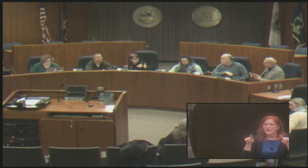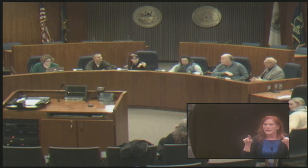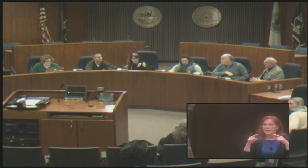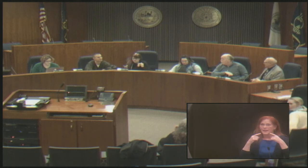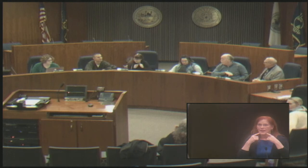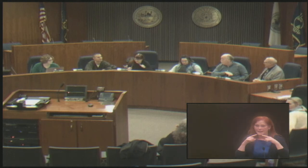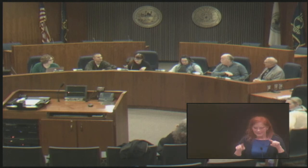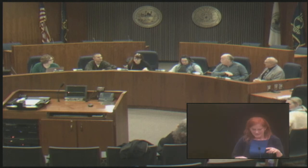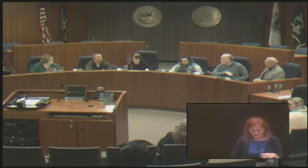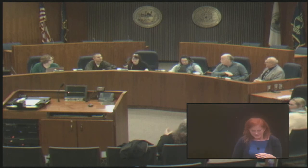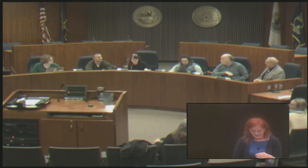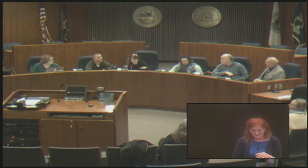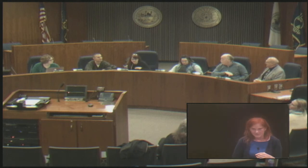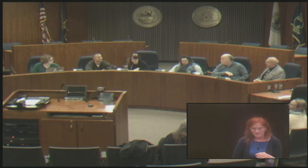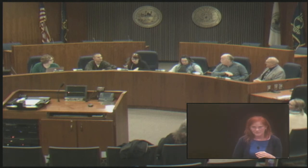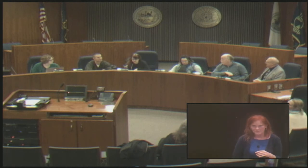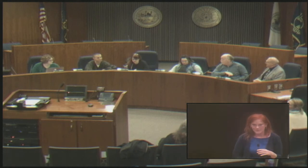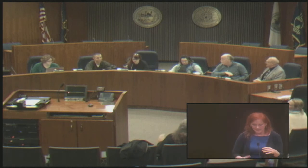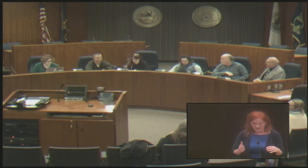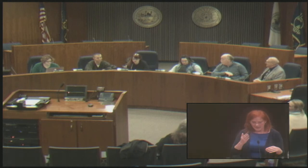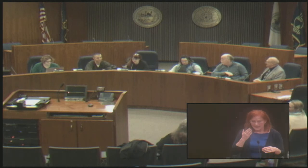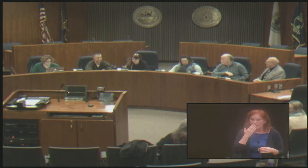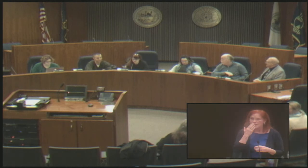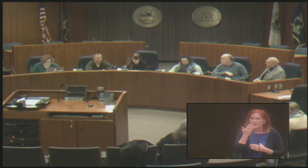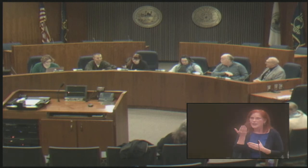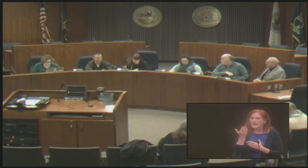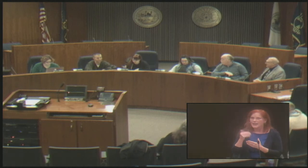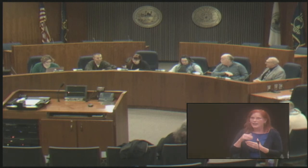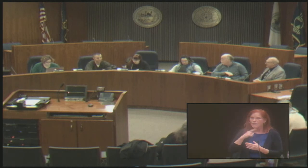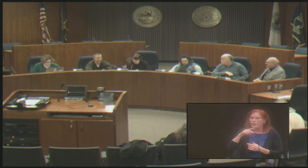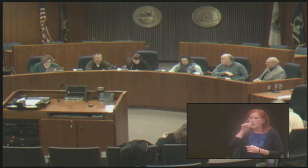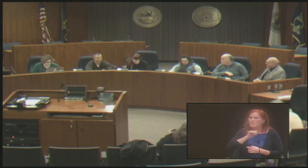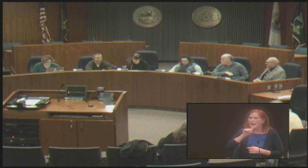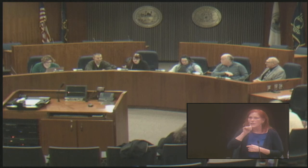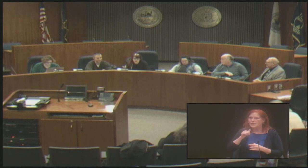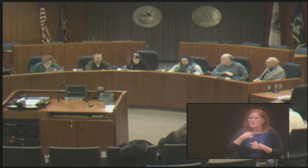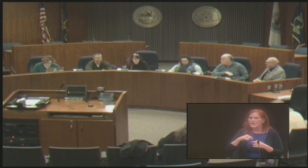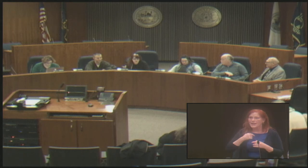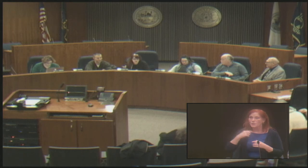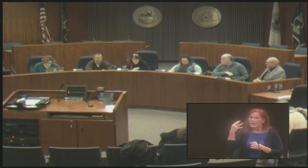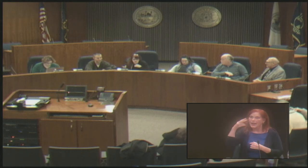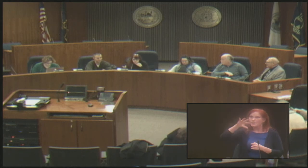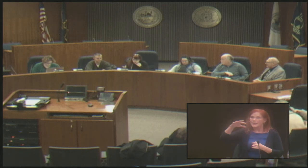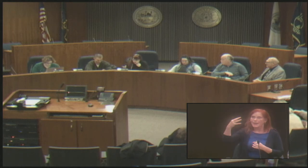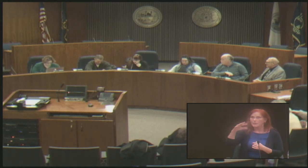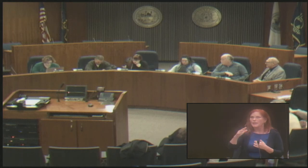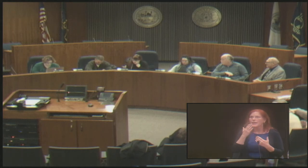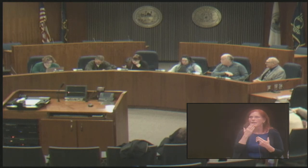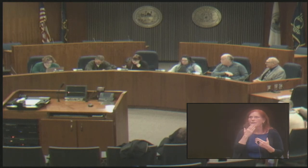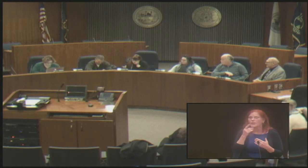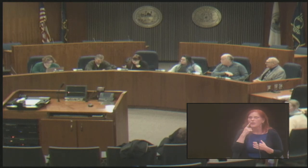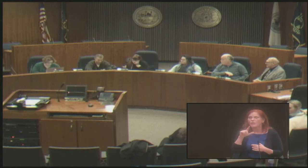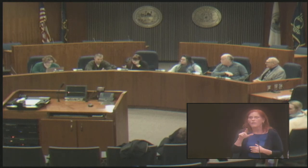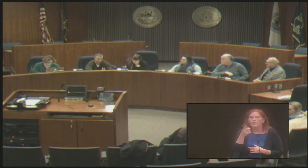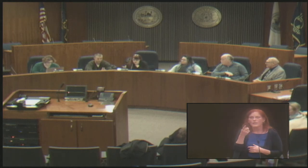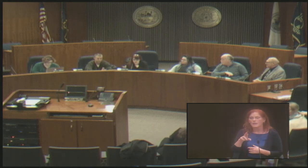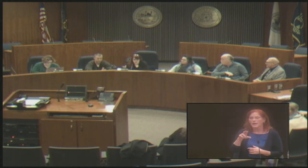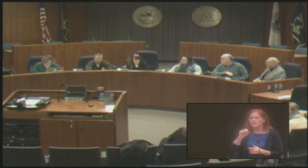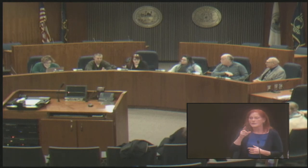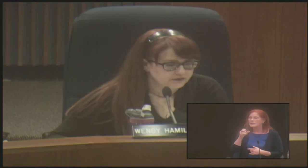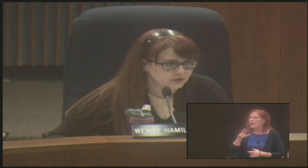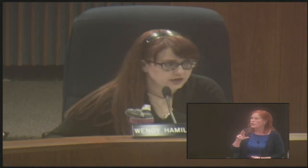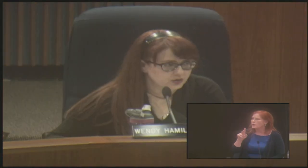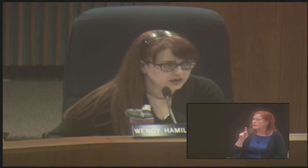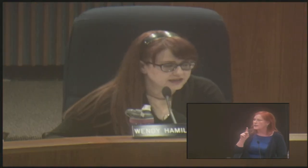Good? Okay. Thank you. Uh, thanks again everybody for your patience as we, uh, transition cameras. Um, thank you so very much to Dr. Seiler, Seiler, Kim